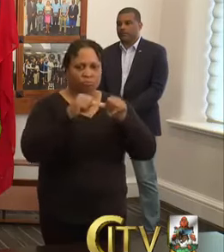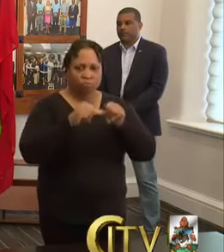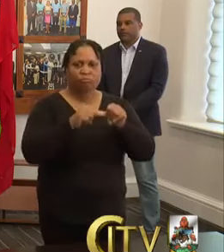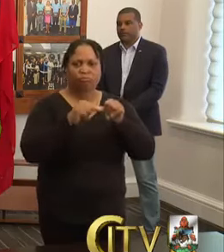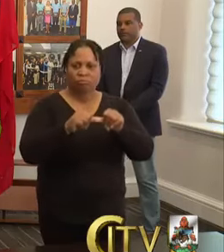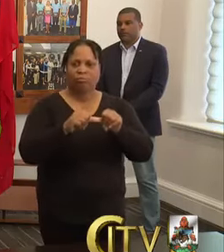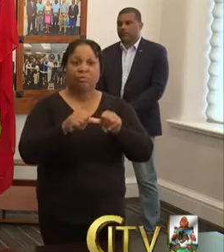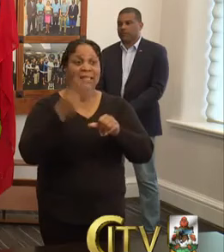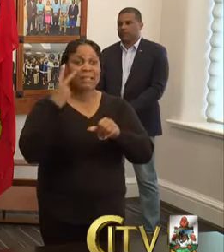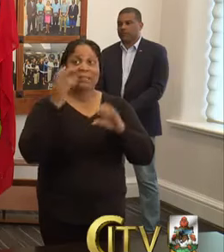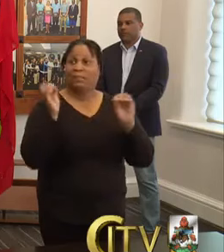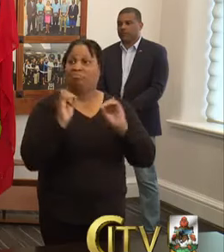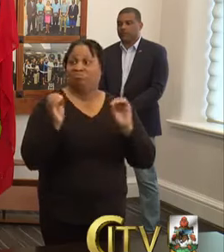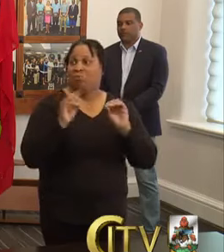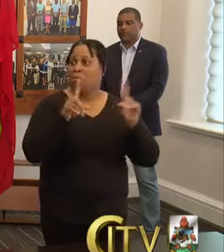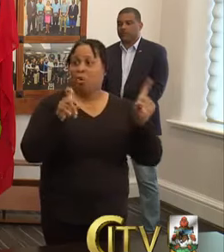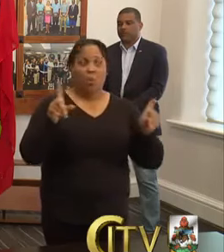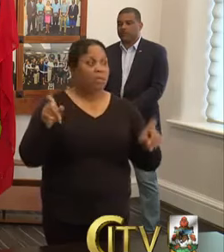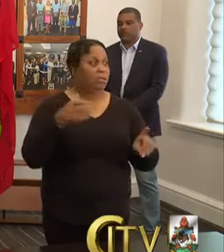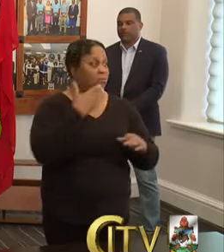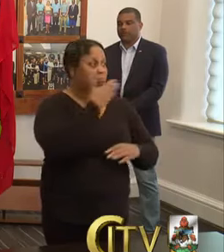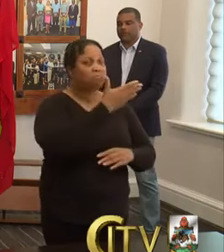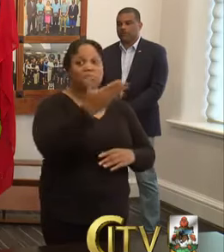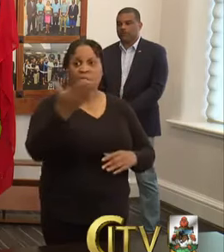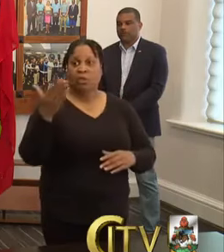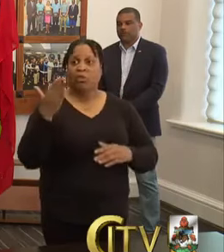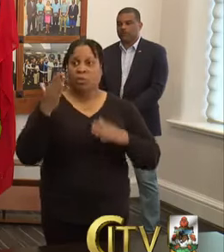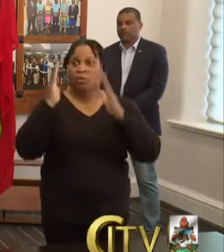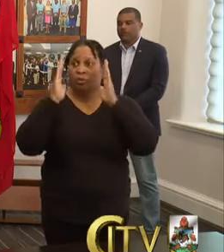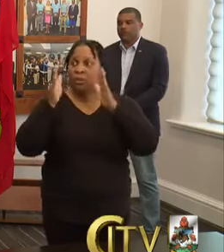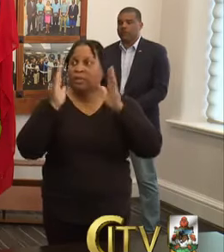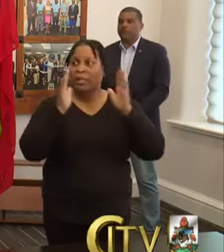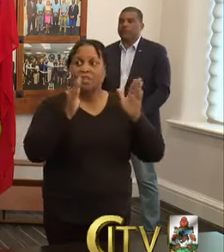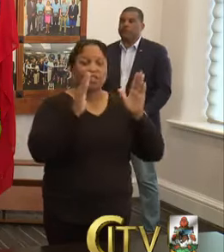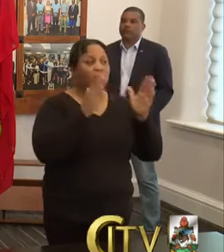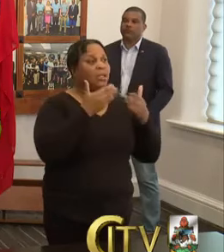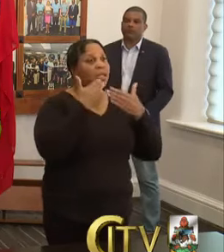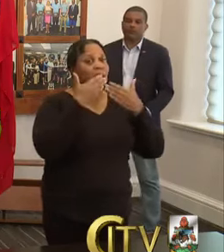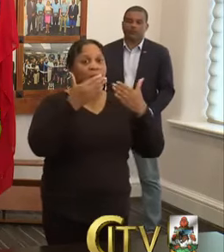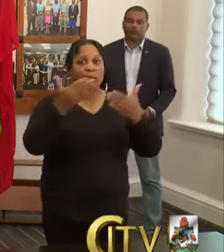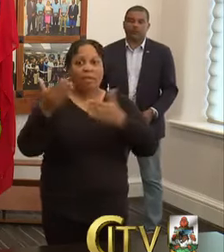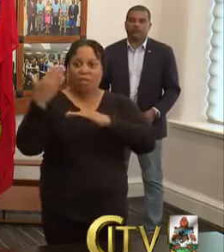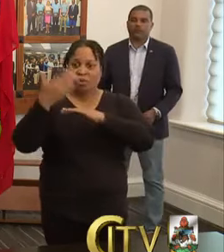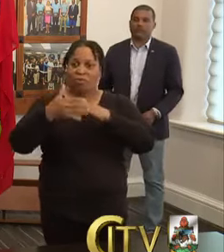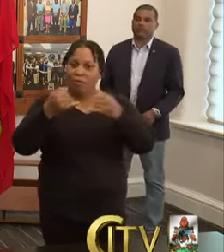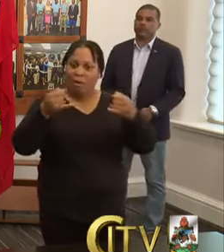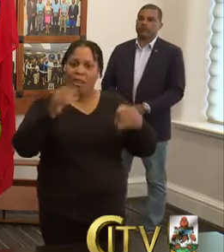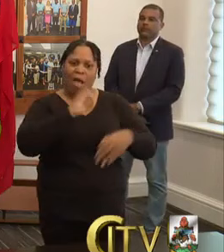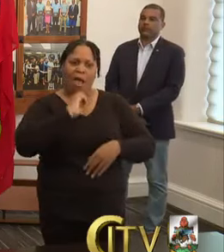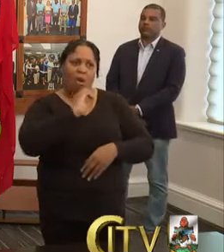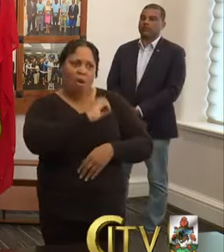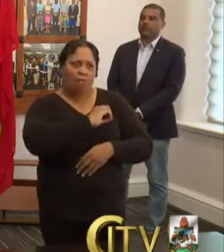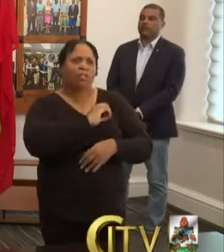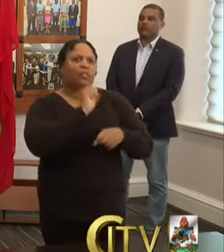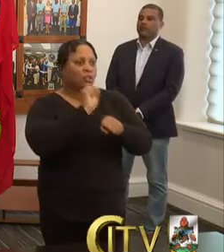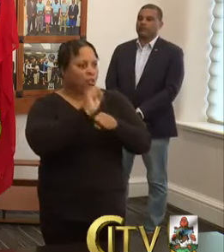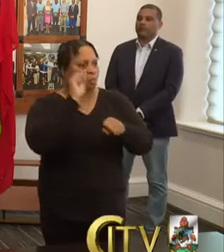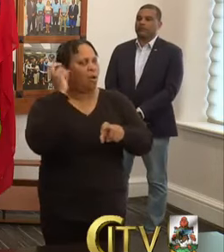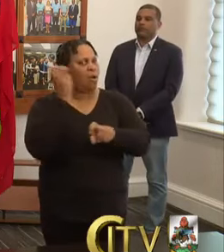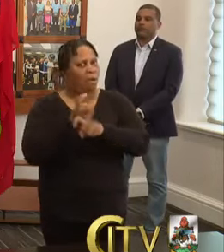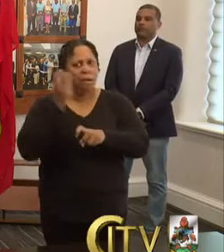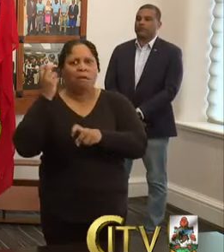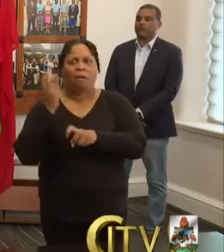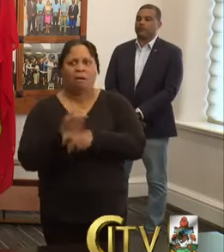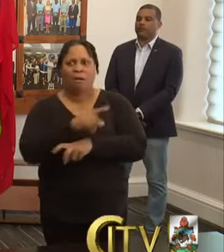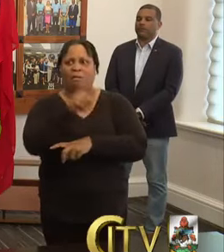Seeing that there's no further questions, I just want to thank everyone for their attention. I want to thank our frontline officers who continue to work hard, the public officers,